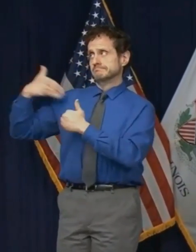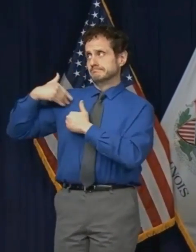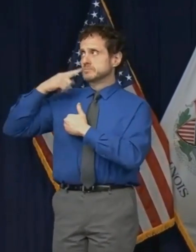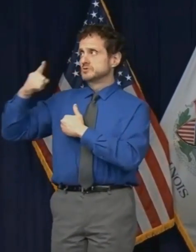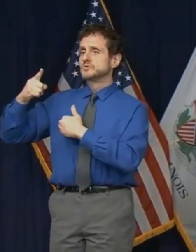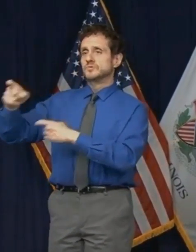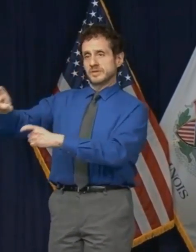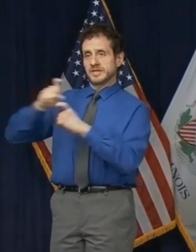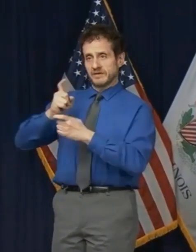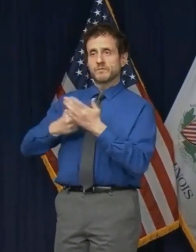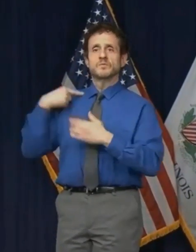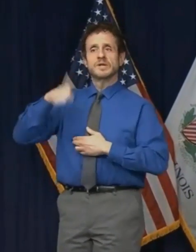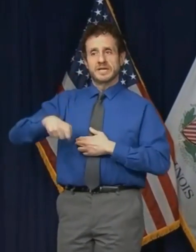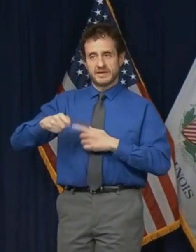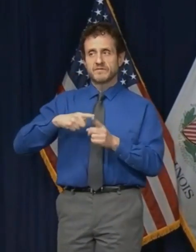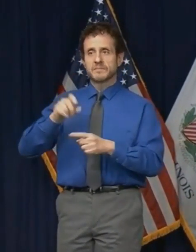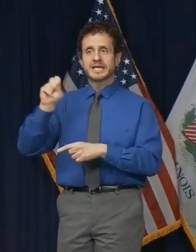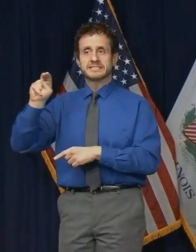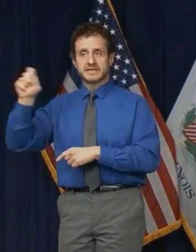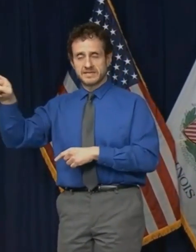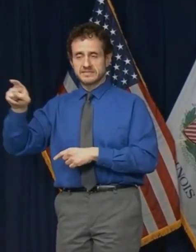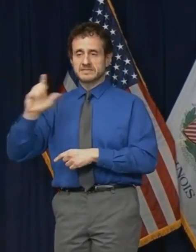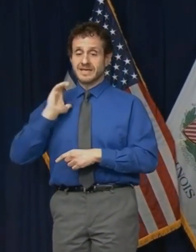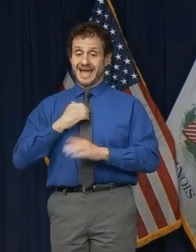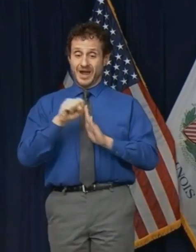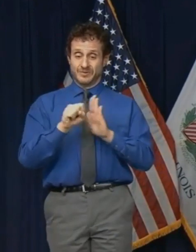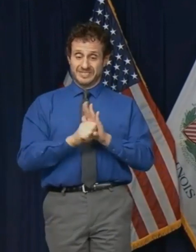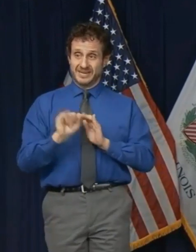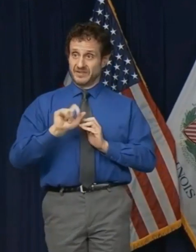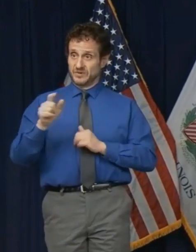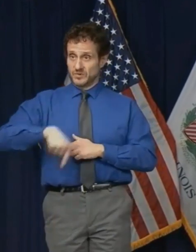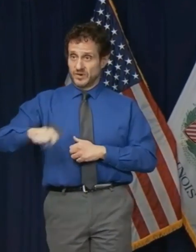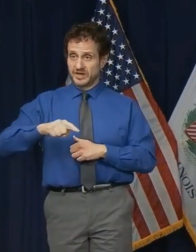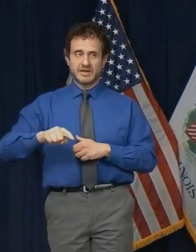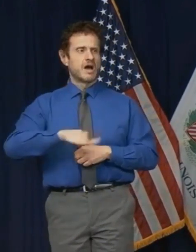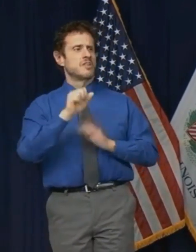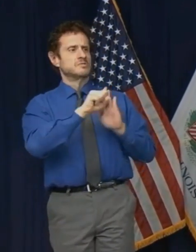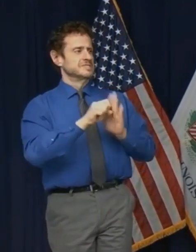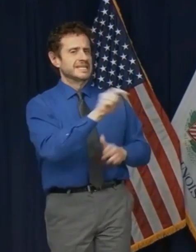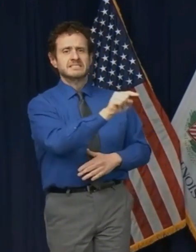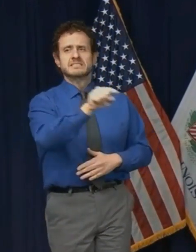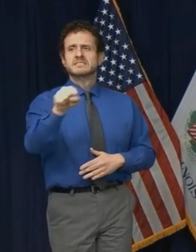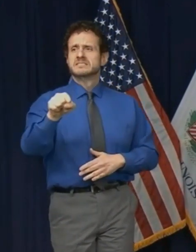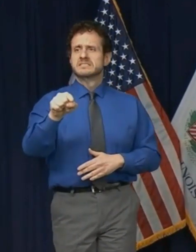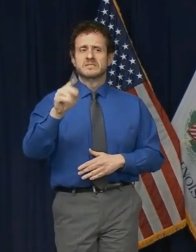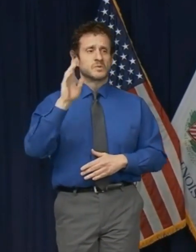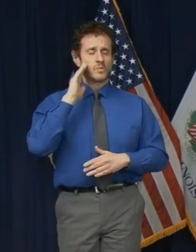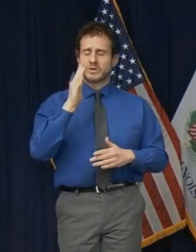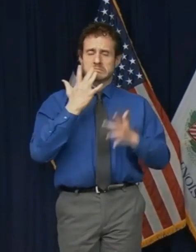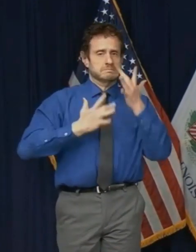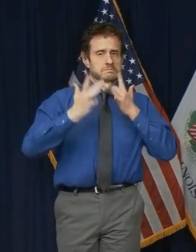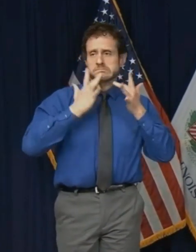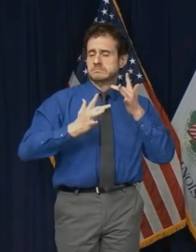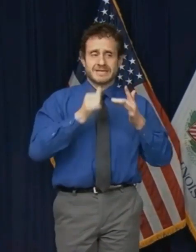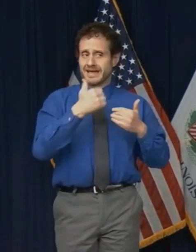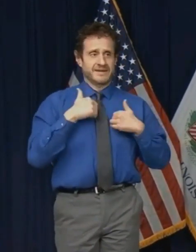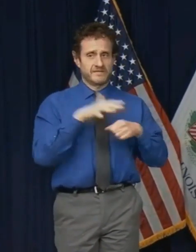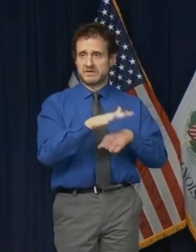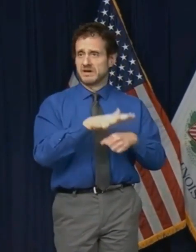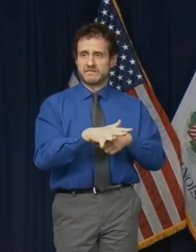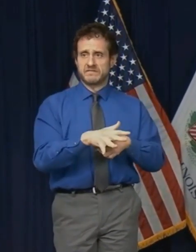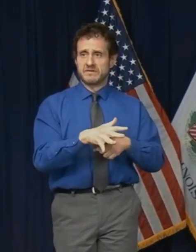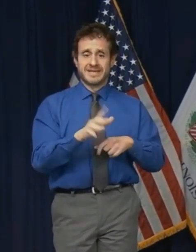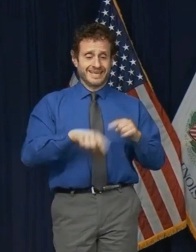from the SNS, our state and nearly every state in the United States would come up short and could not